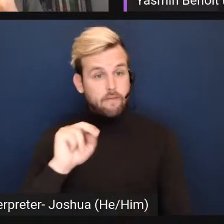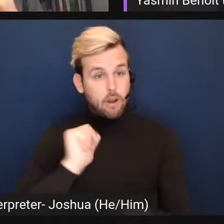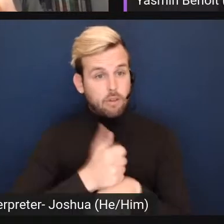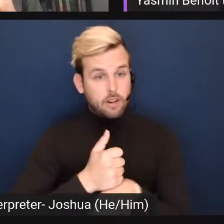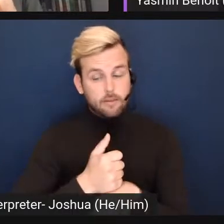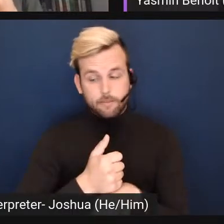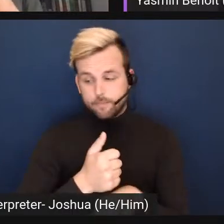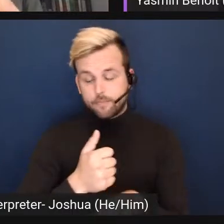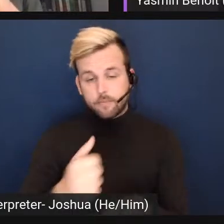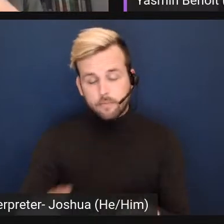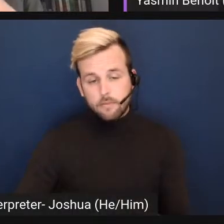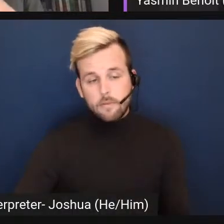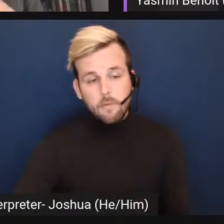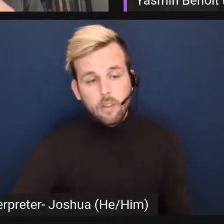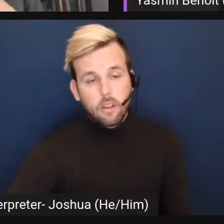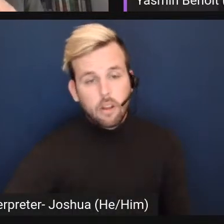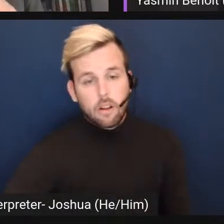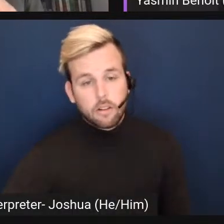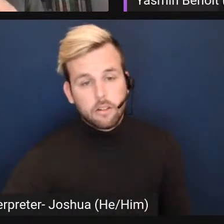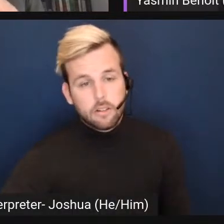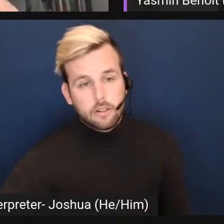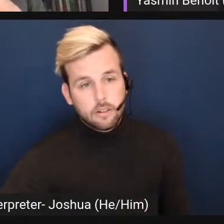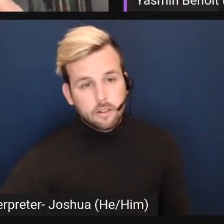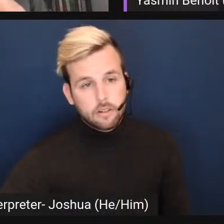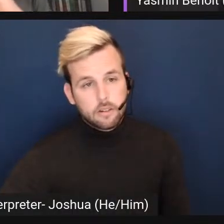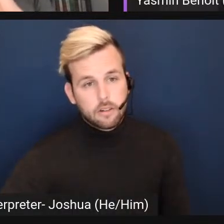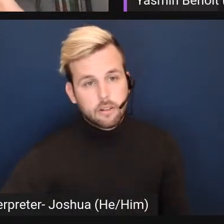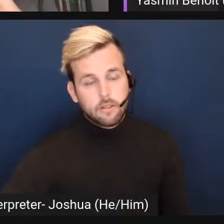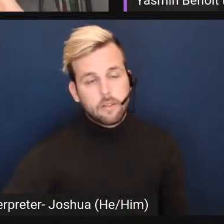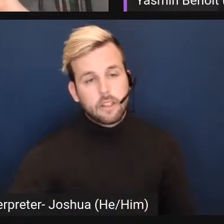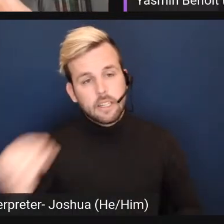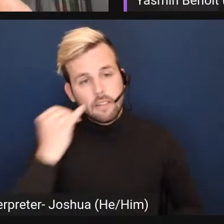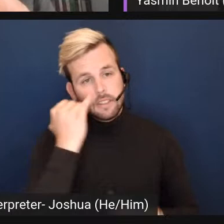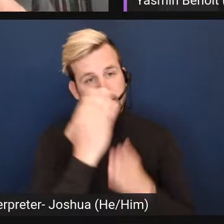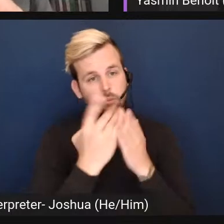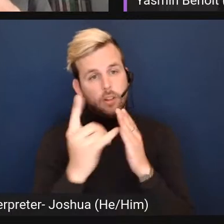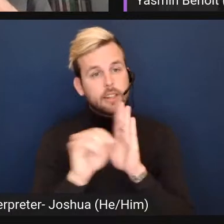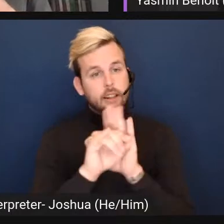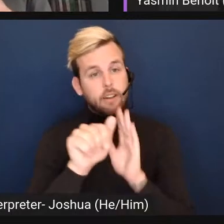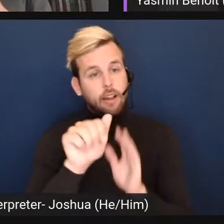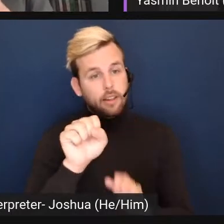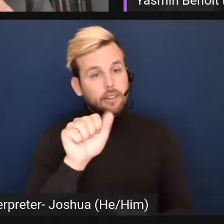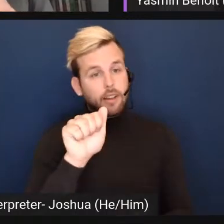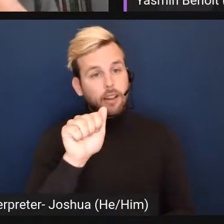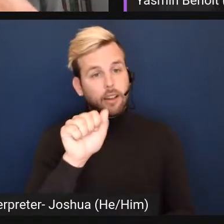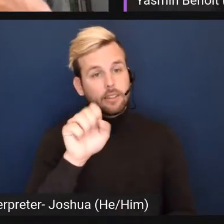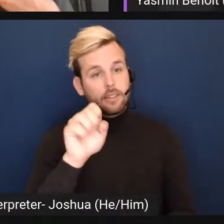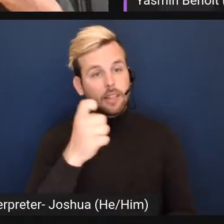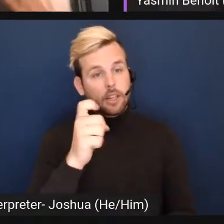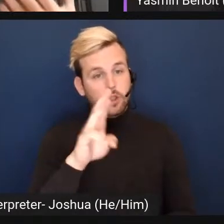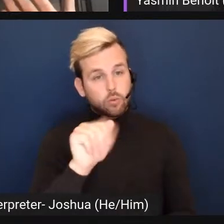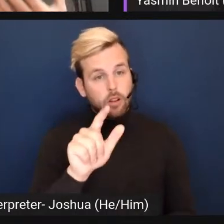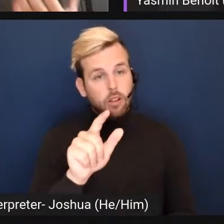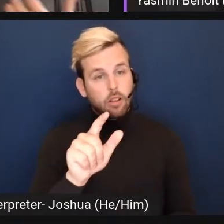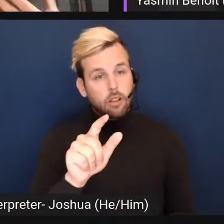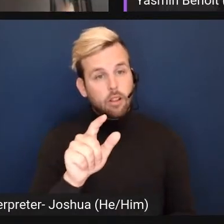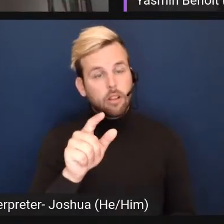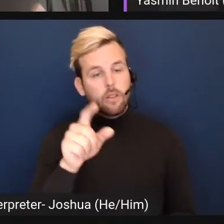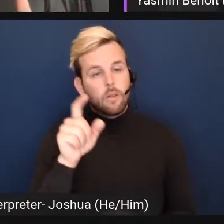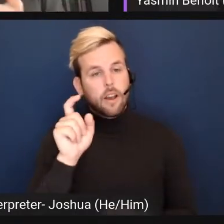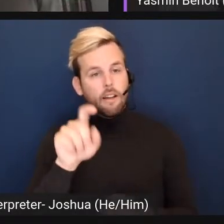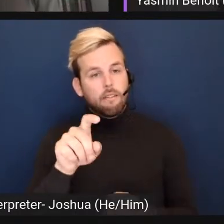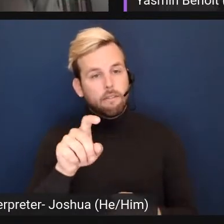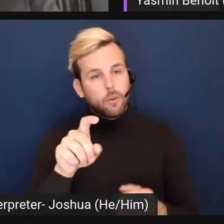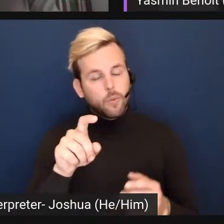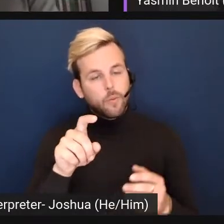if someone identifies as asexual, you kind of have to